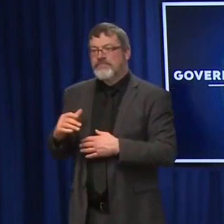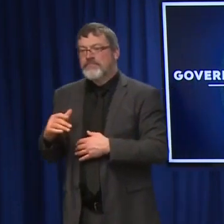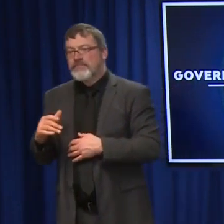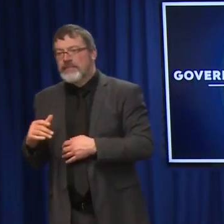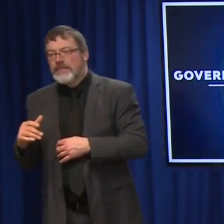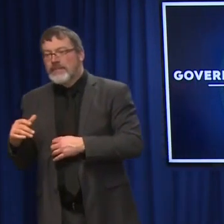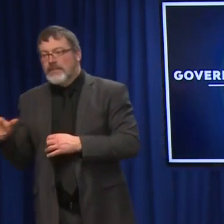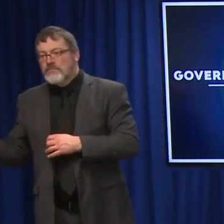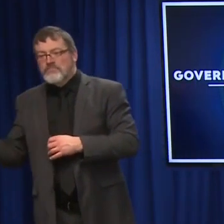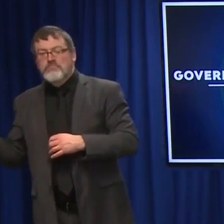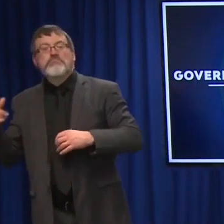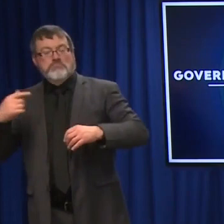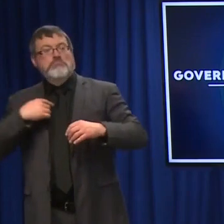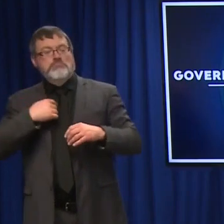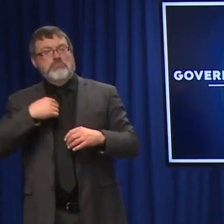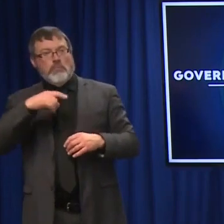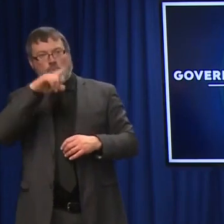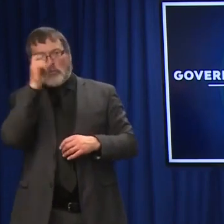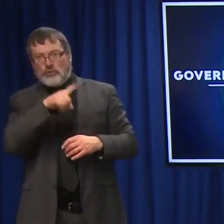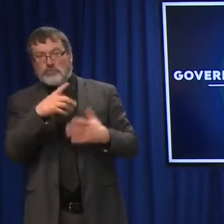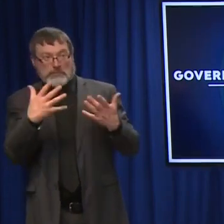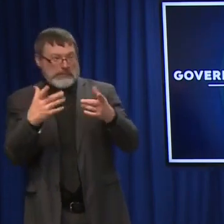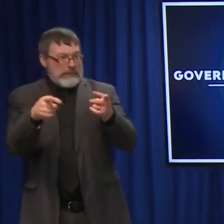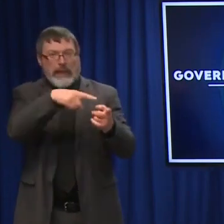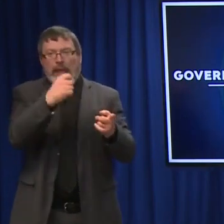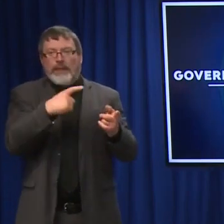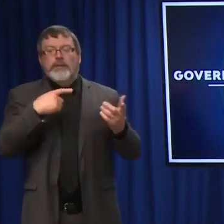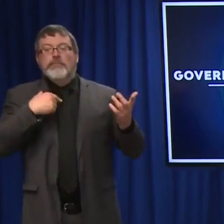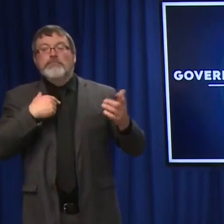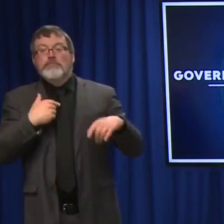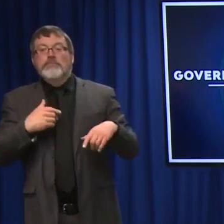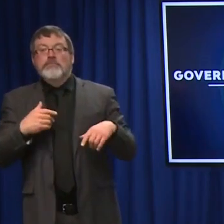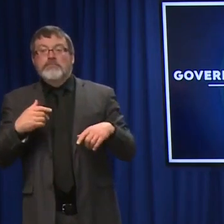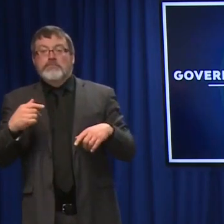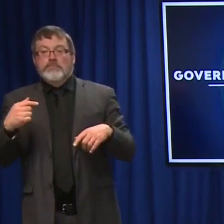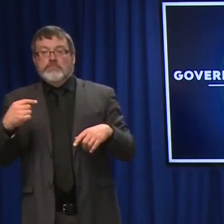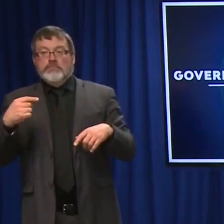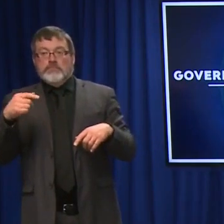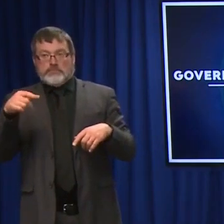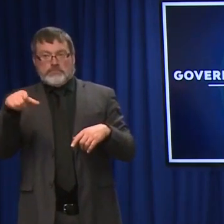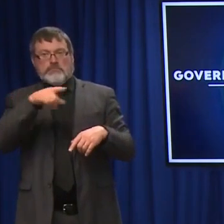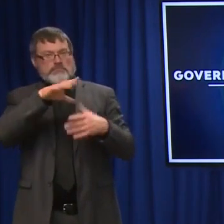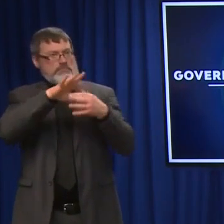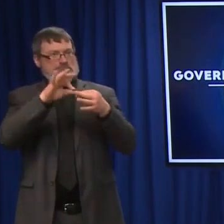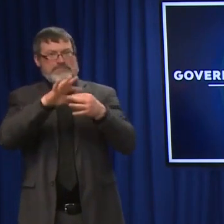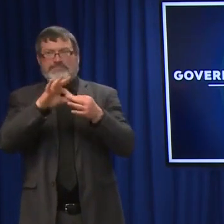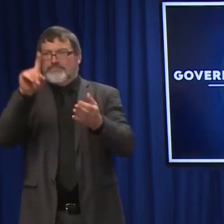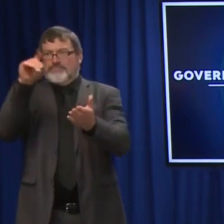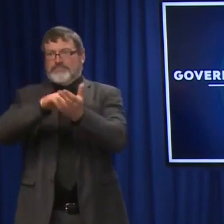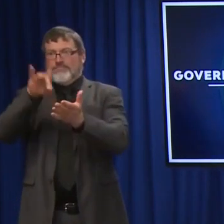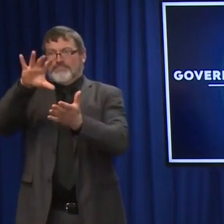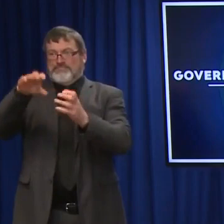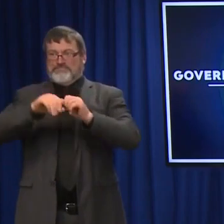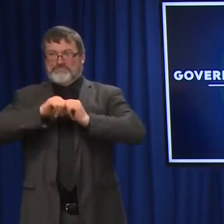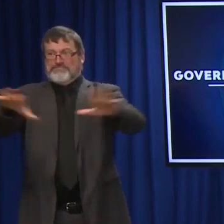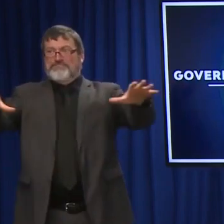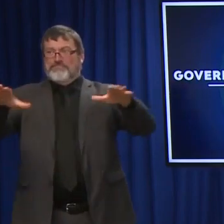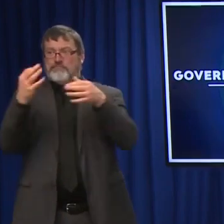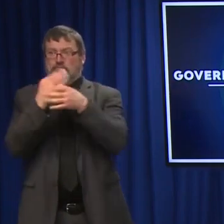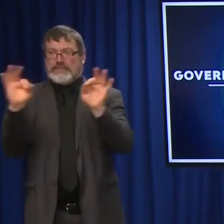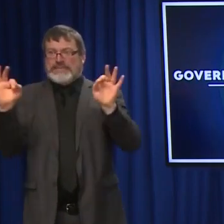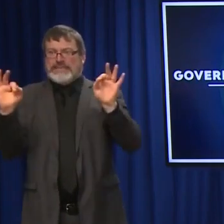more free home COVID test kits available, and that there will continue to be a heavy emphasis on home testing,